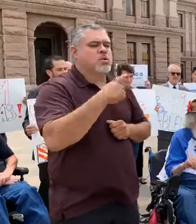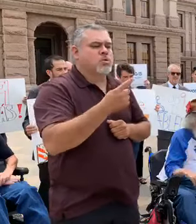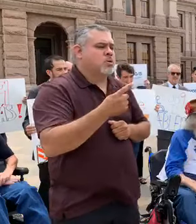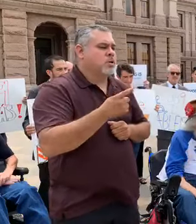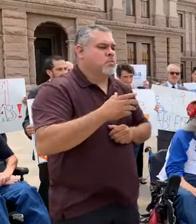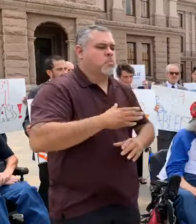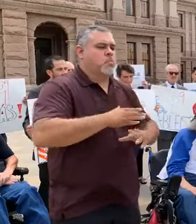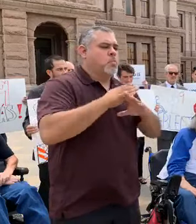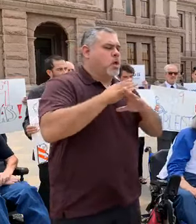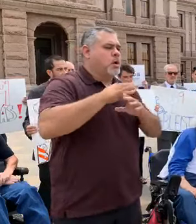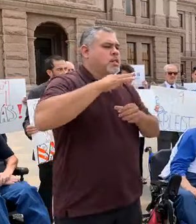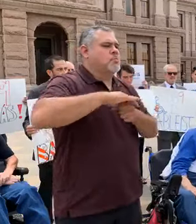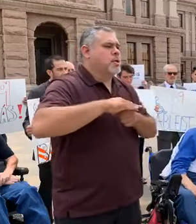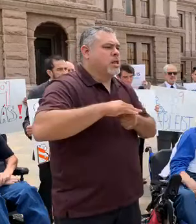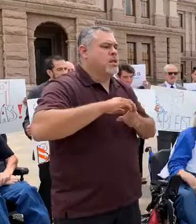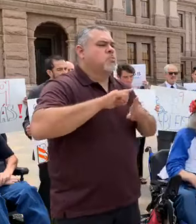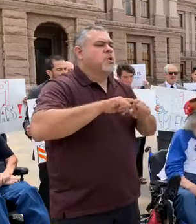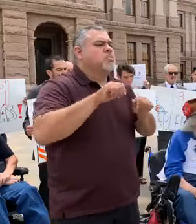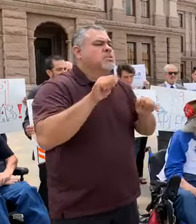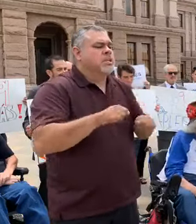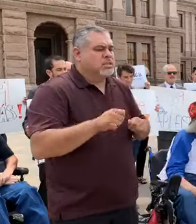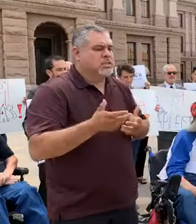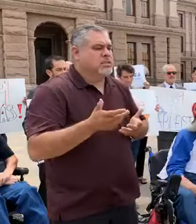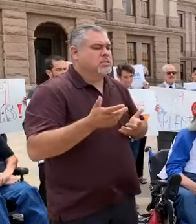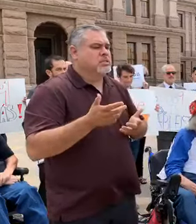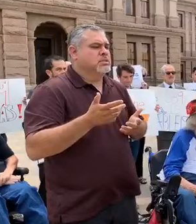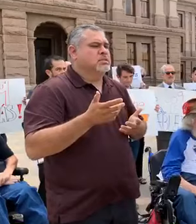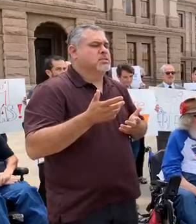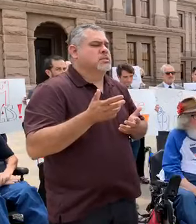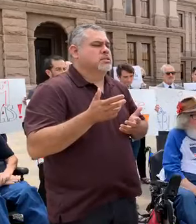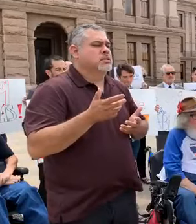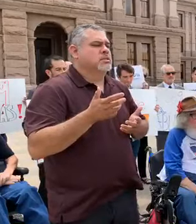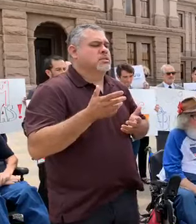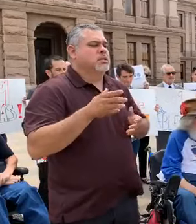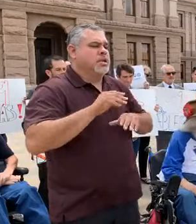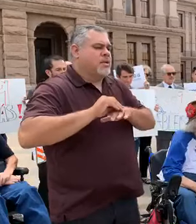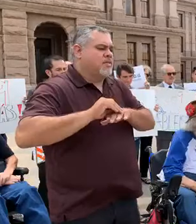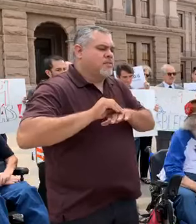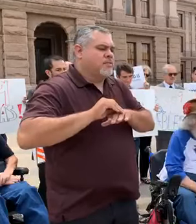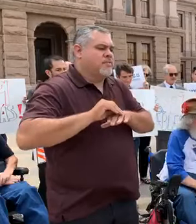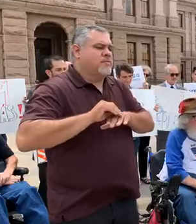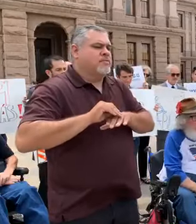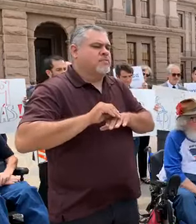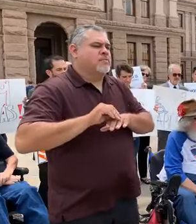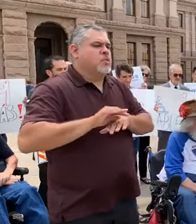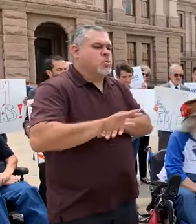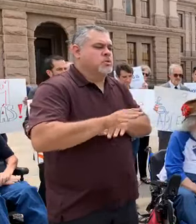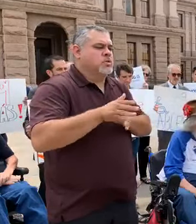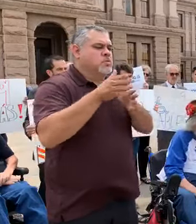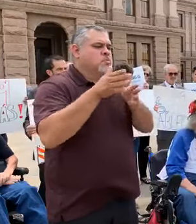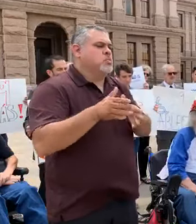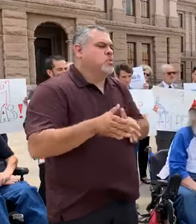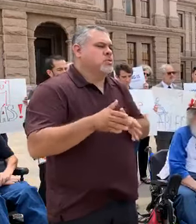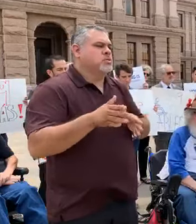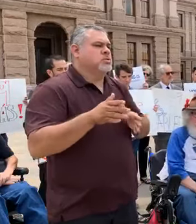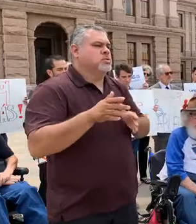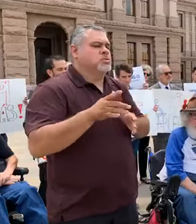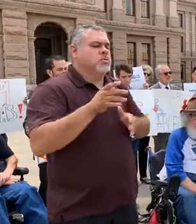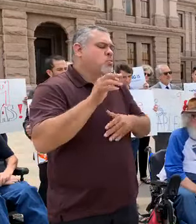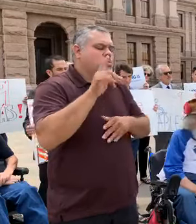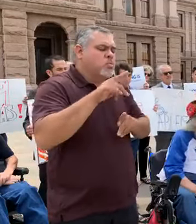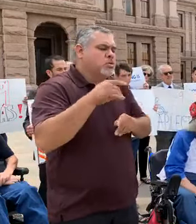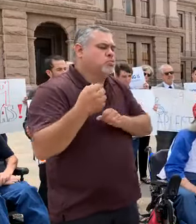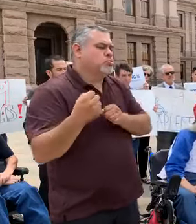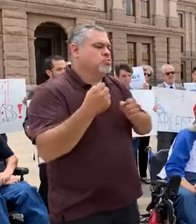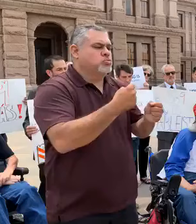ballot, but potentially even driving a person with a disability. An Uber driver